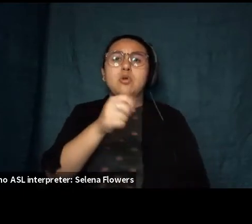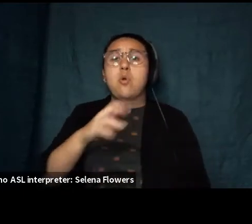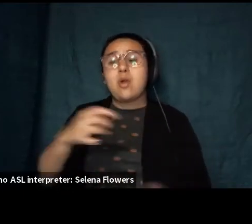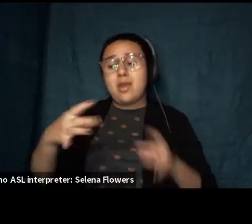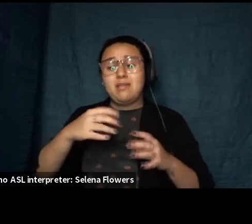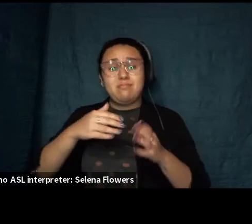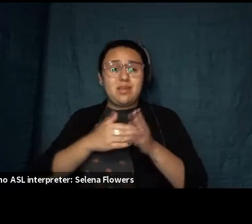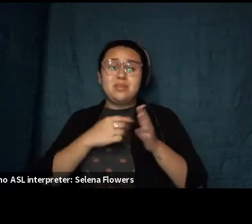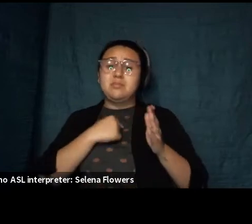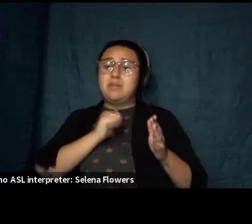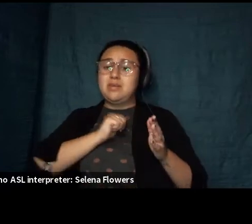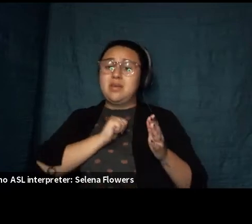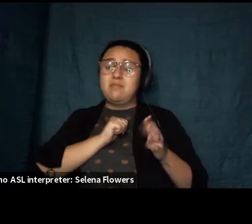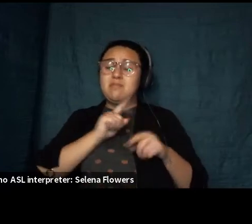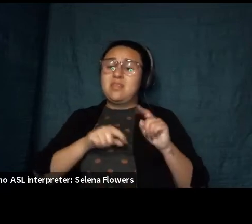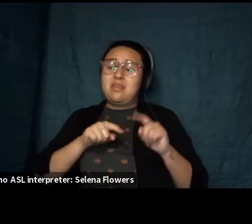thank you